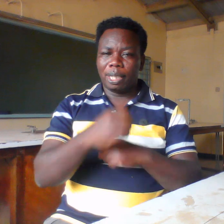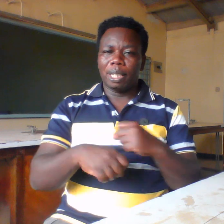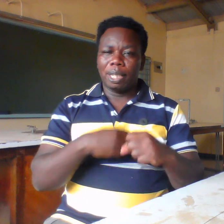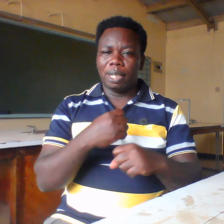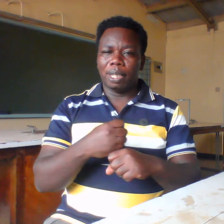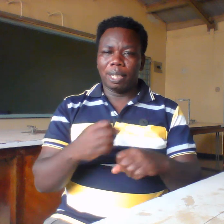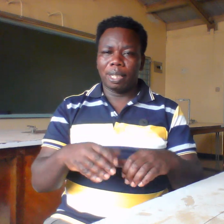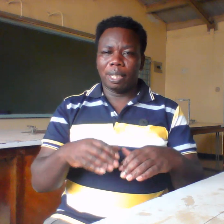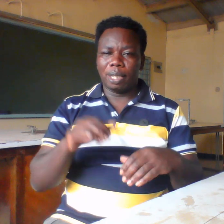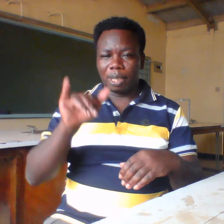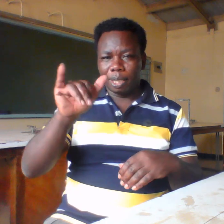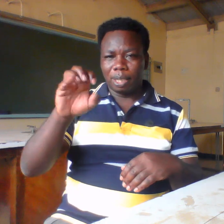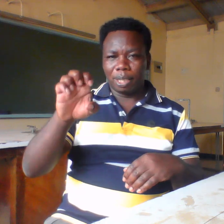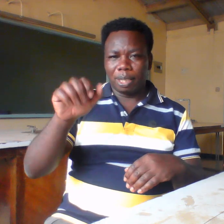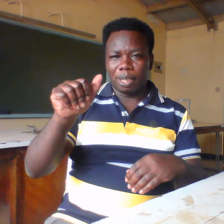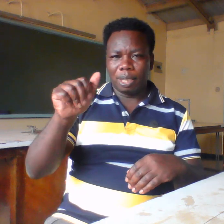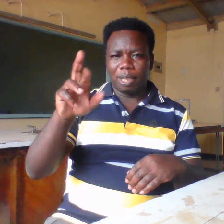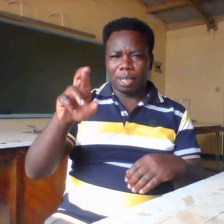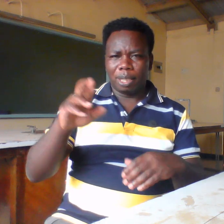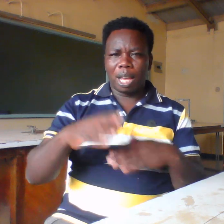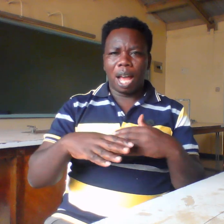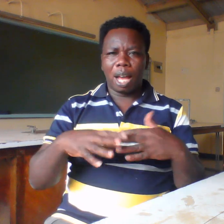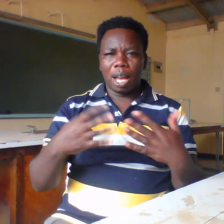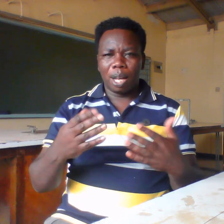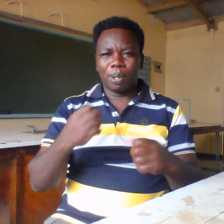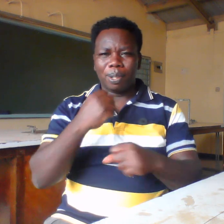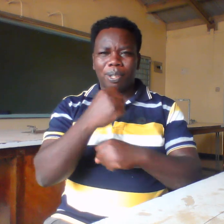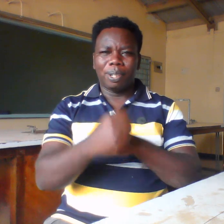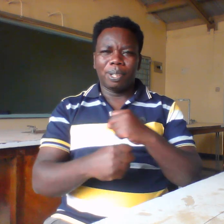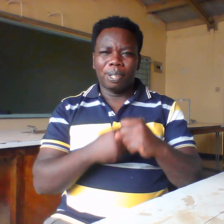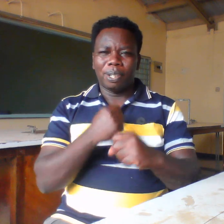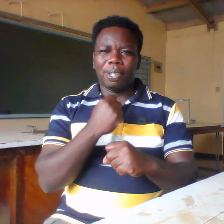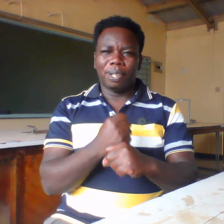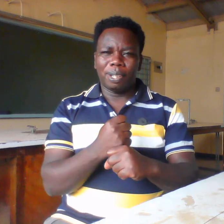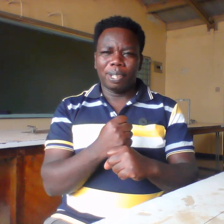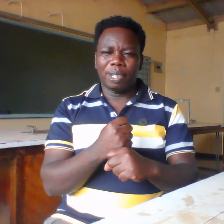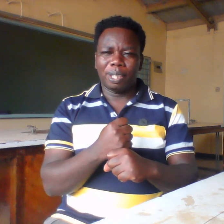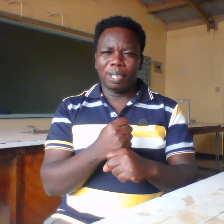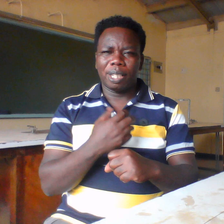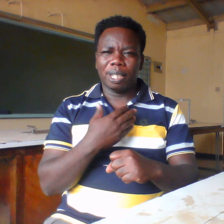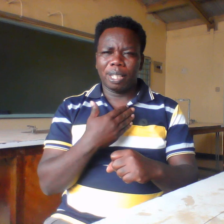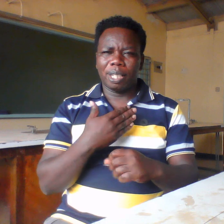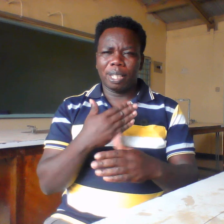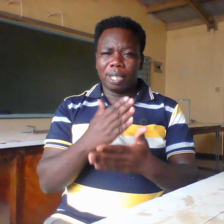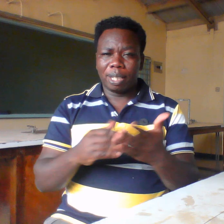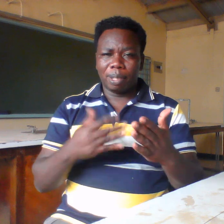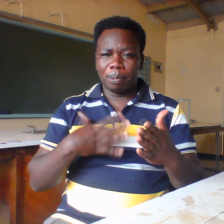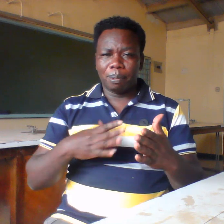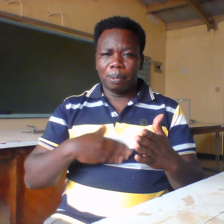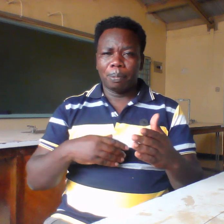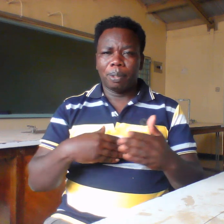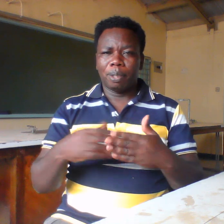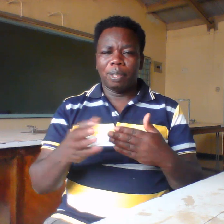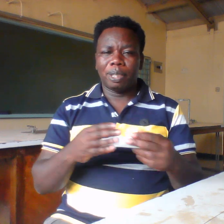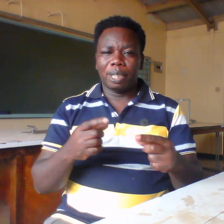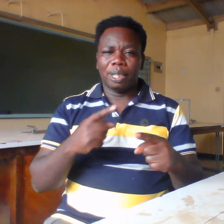sign year. And notice there are some people who sign year. We can do both year